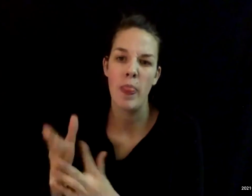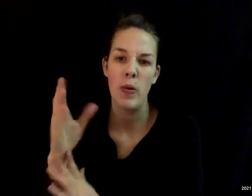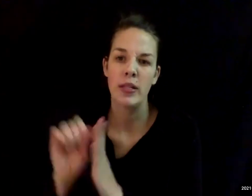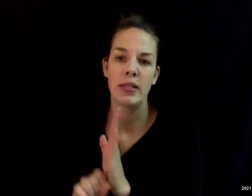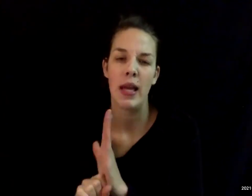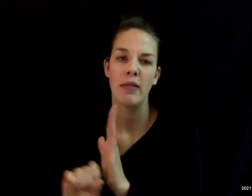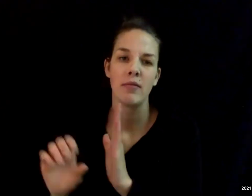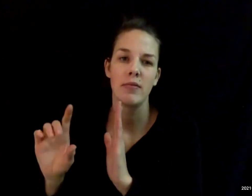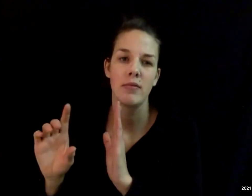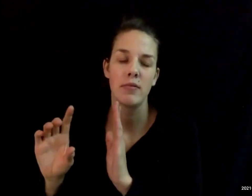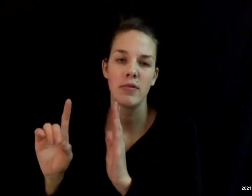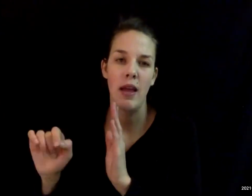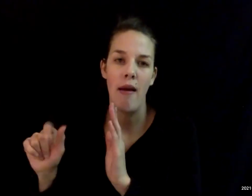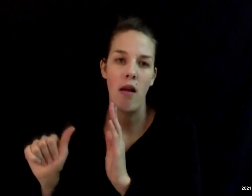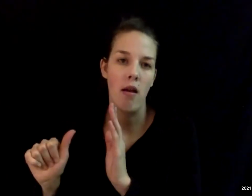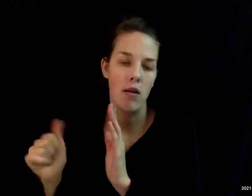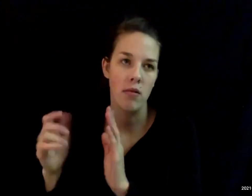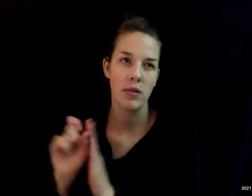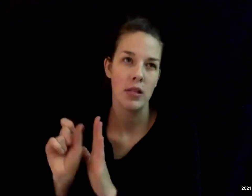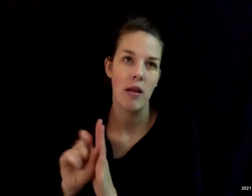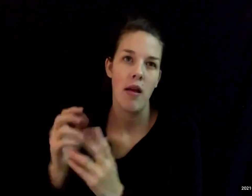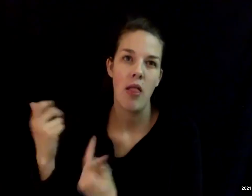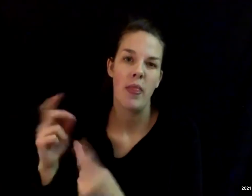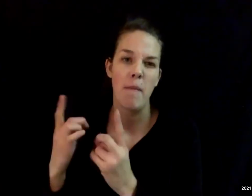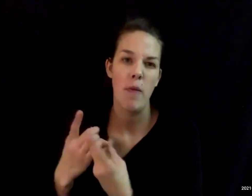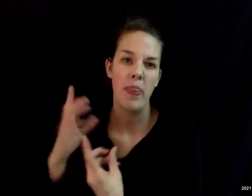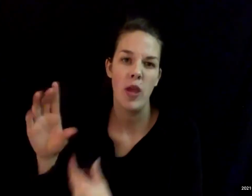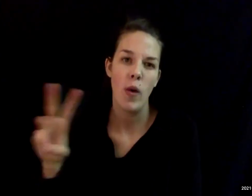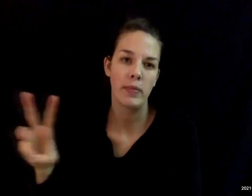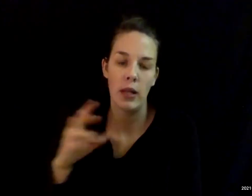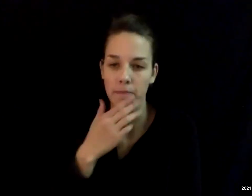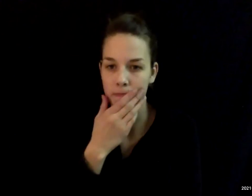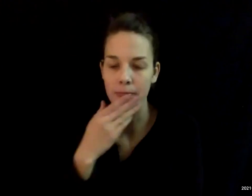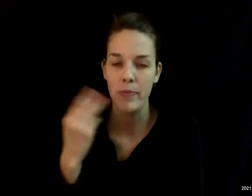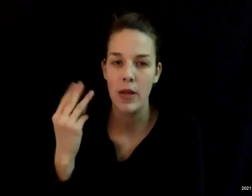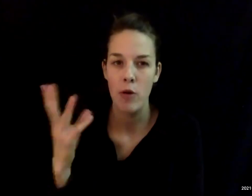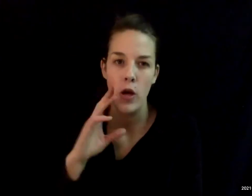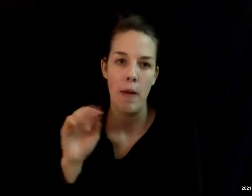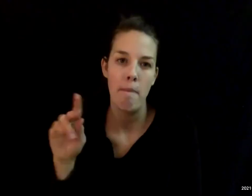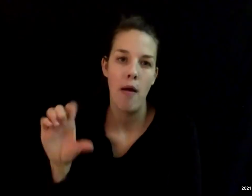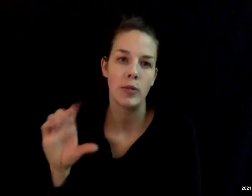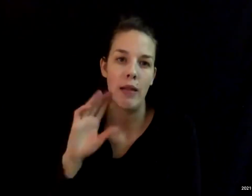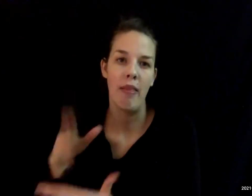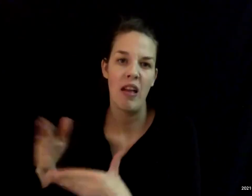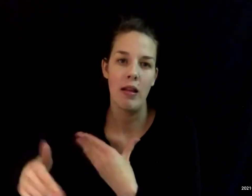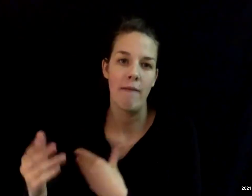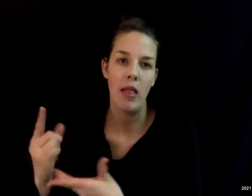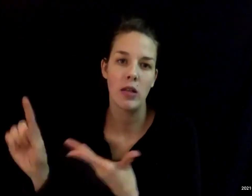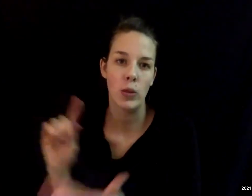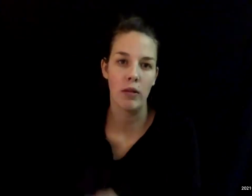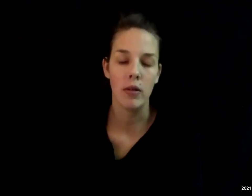and the static report that's on the state health department's website. So that would be information updated as of the end of last week.